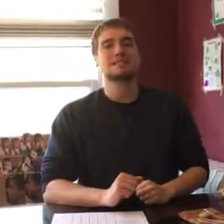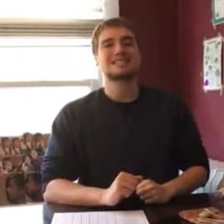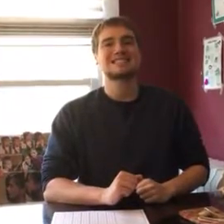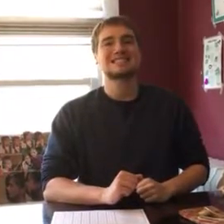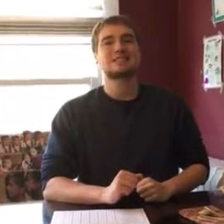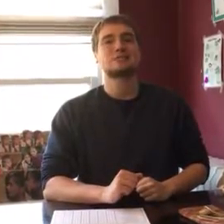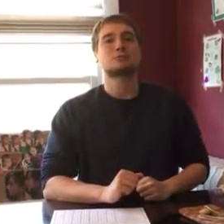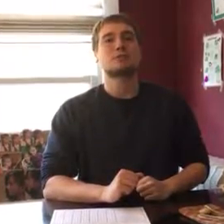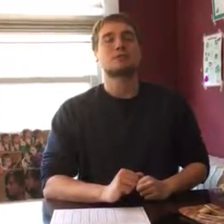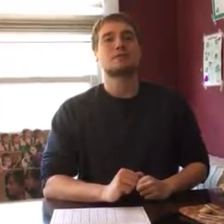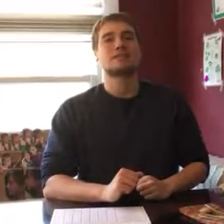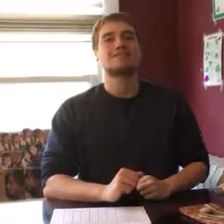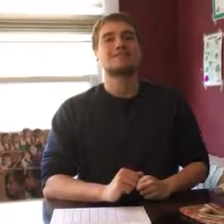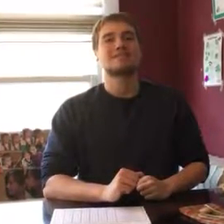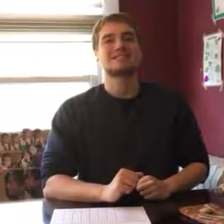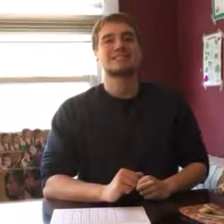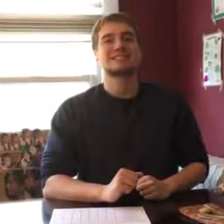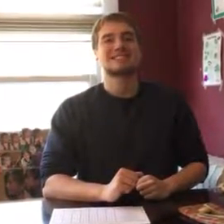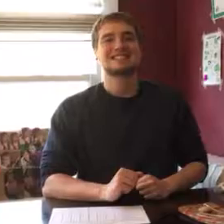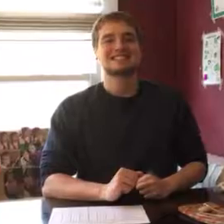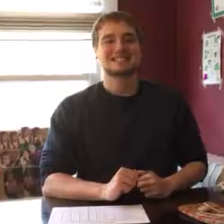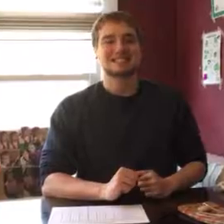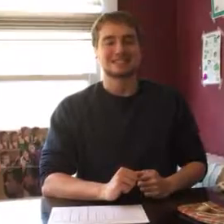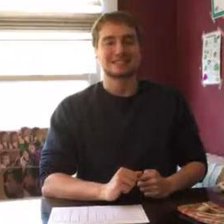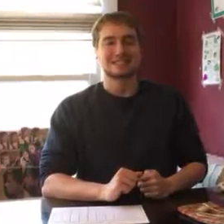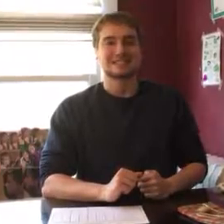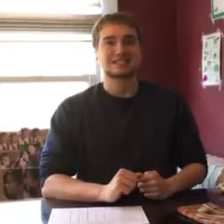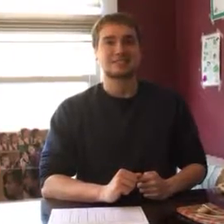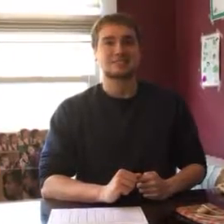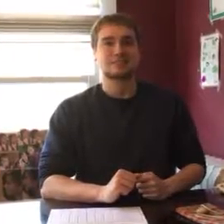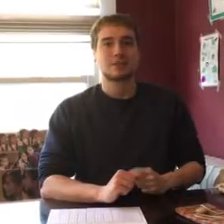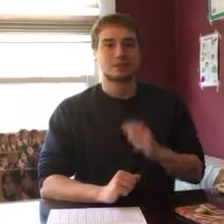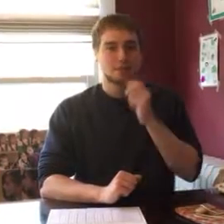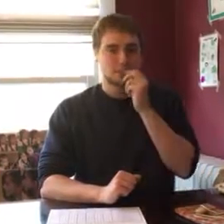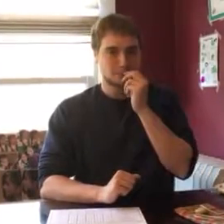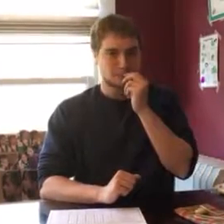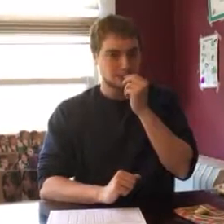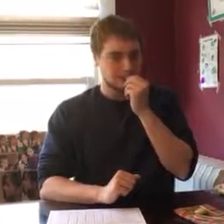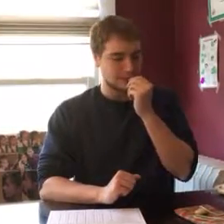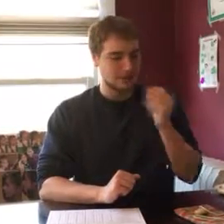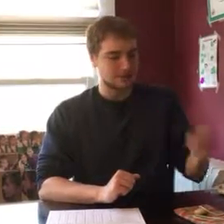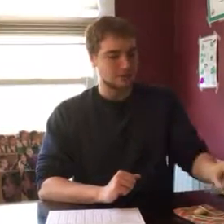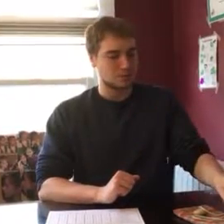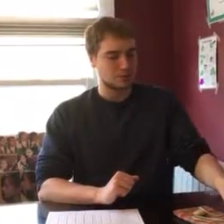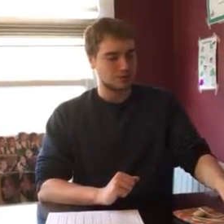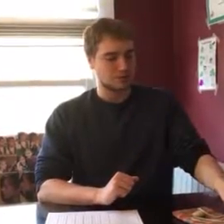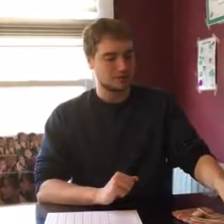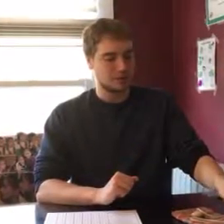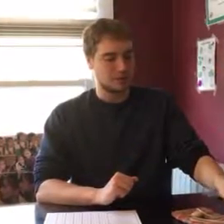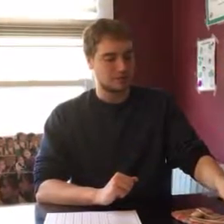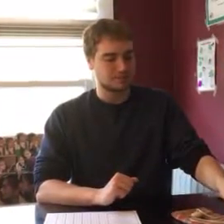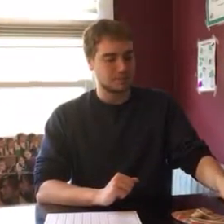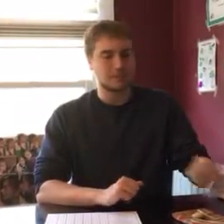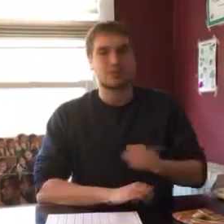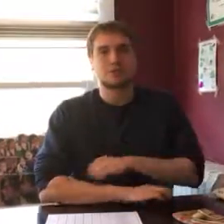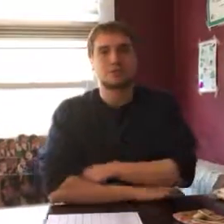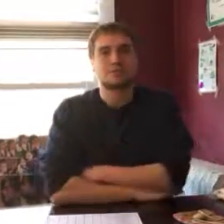and swallow yep and that is one elastic swallow